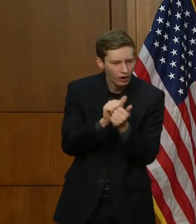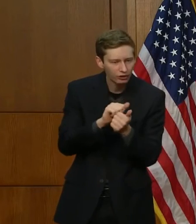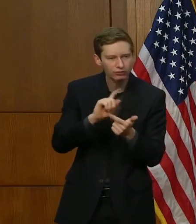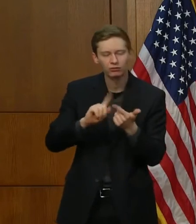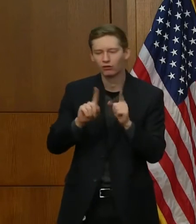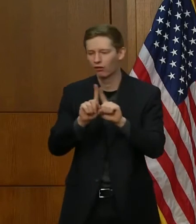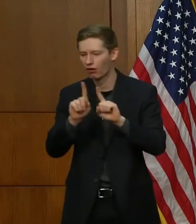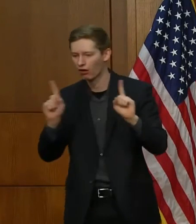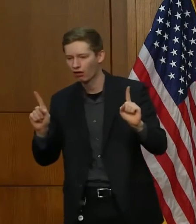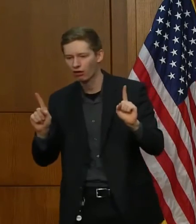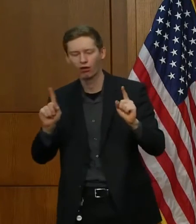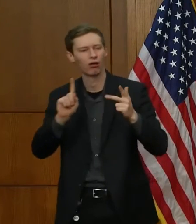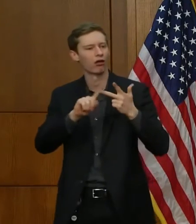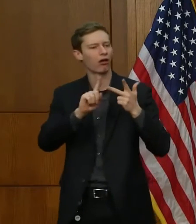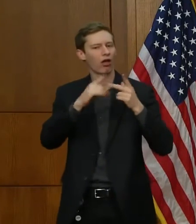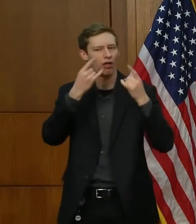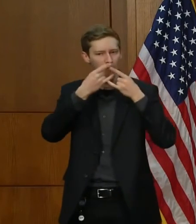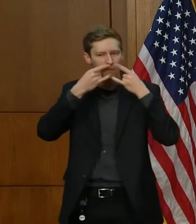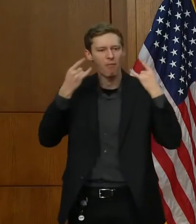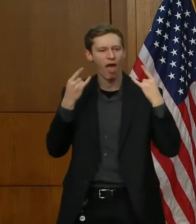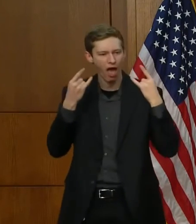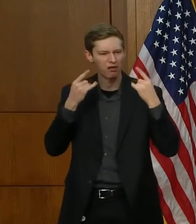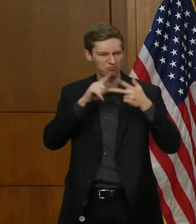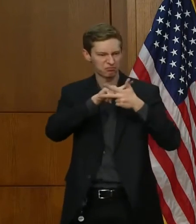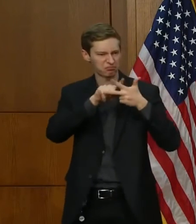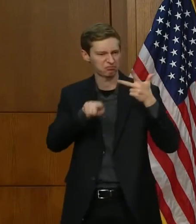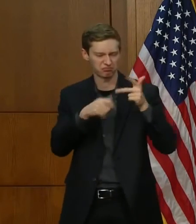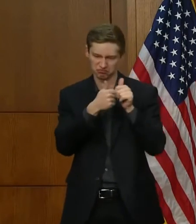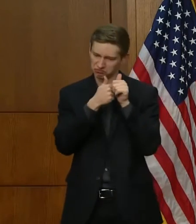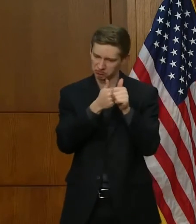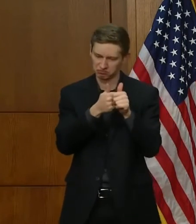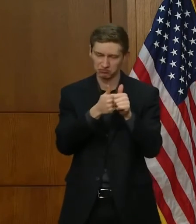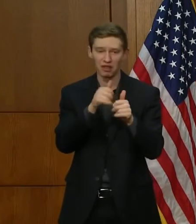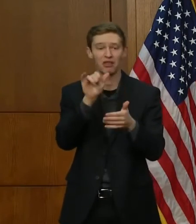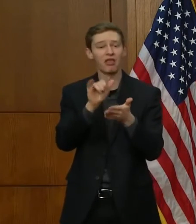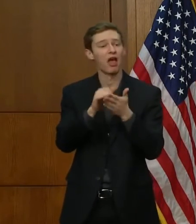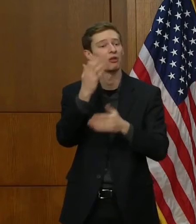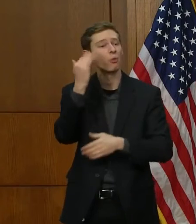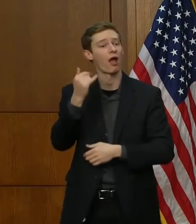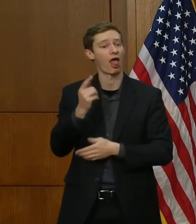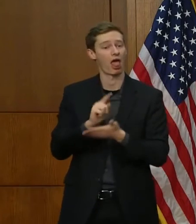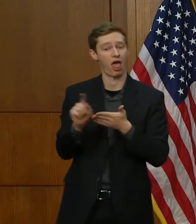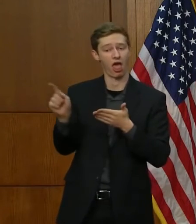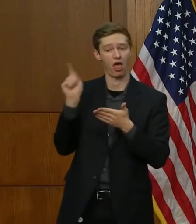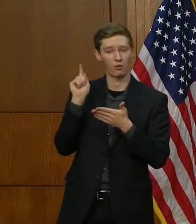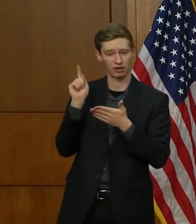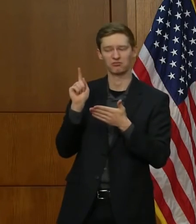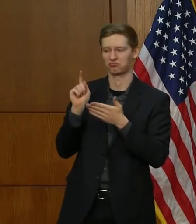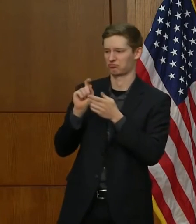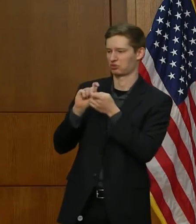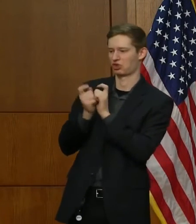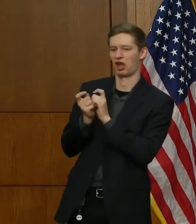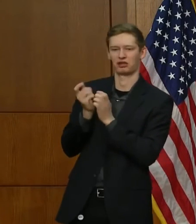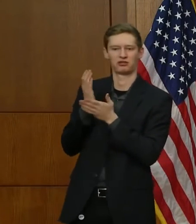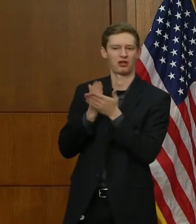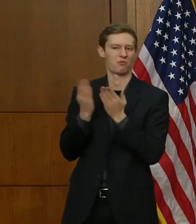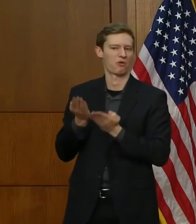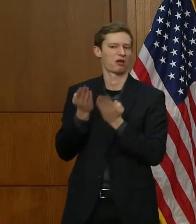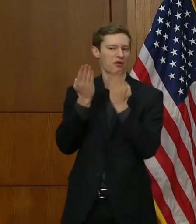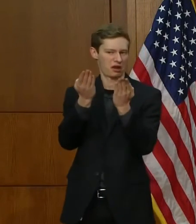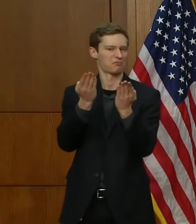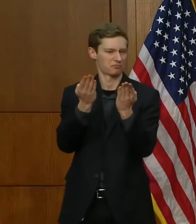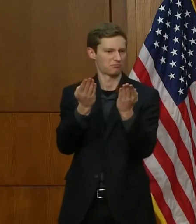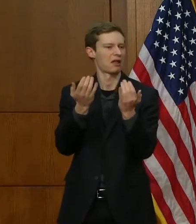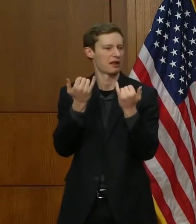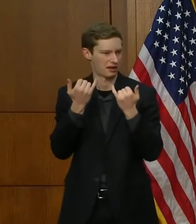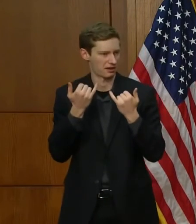That's why we made some changes to our vaccination plan last week that are already bearing fruit. We adjusted our